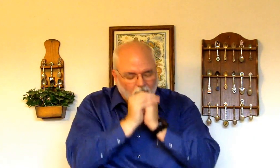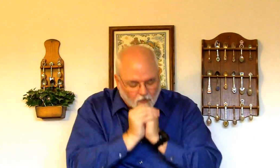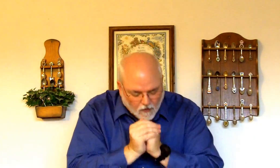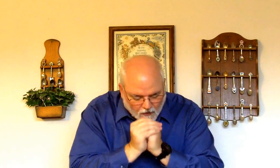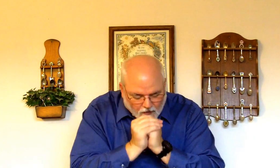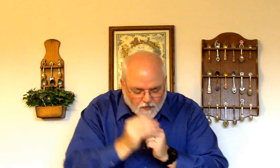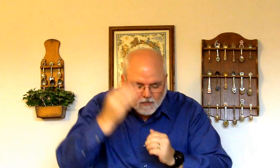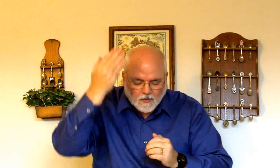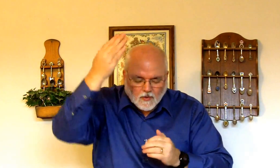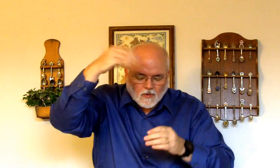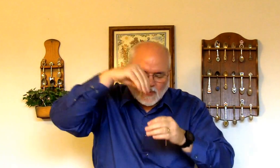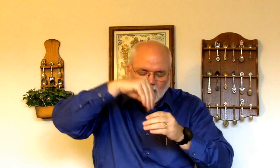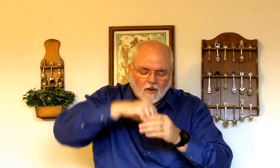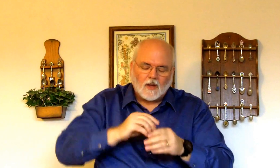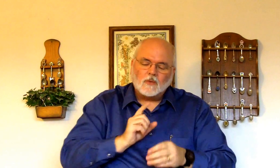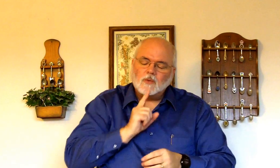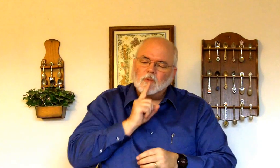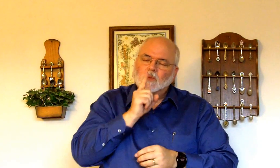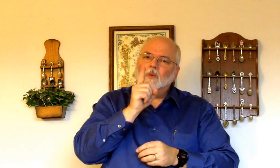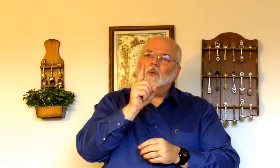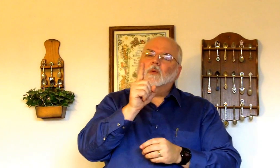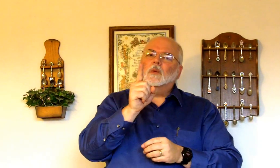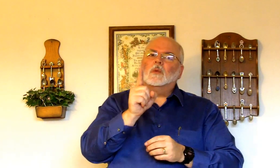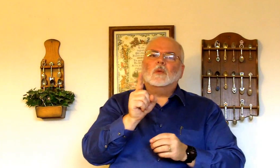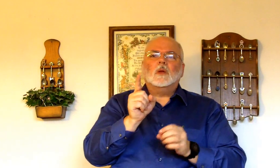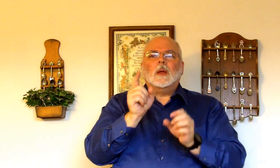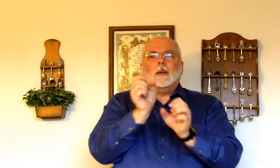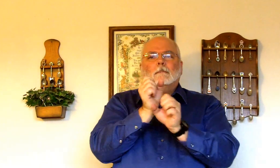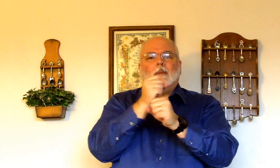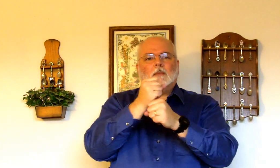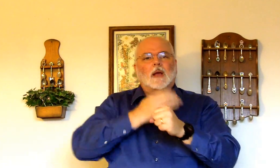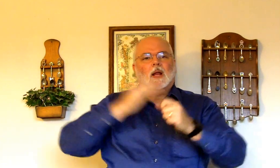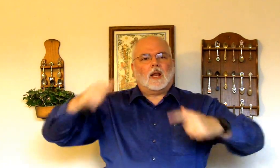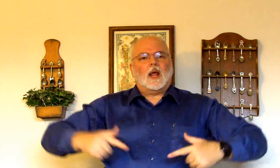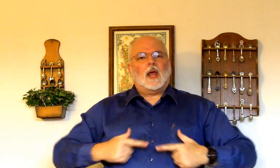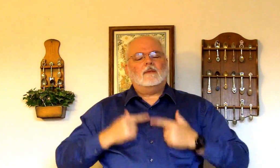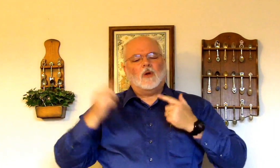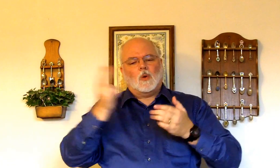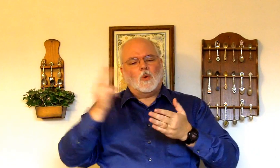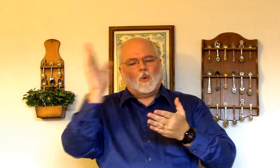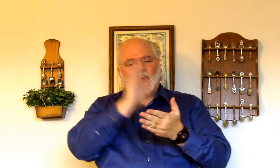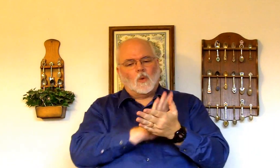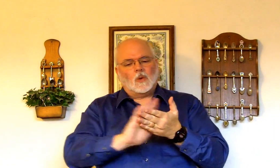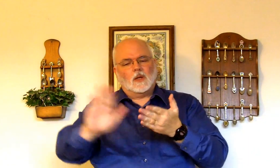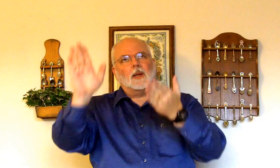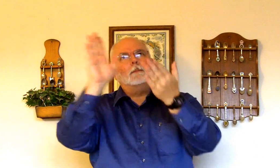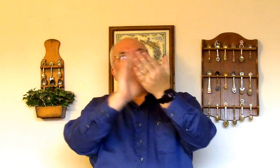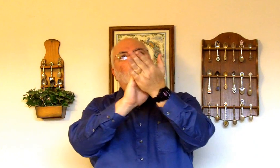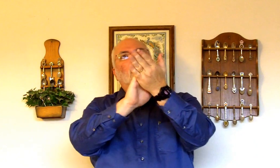worship you in truth. Make my life a holy praise